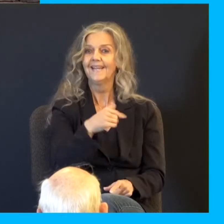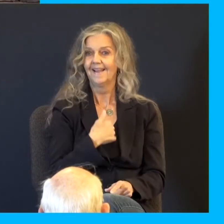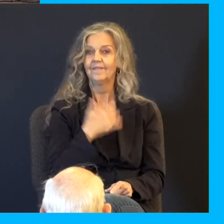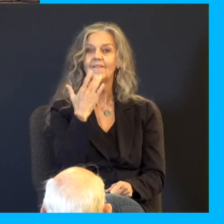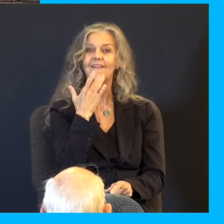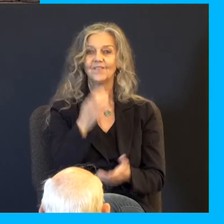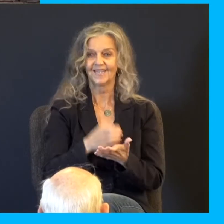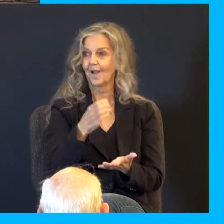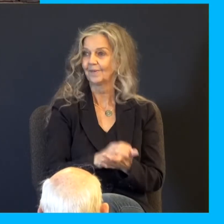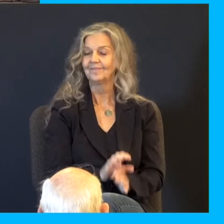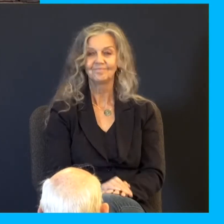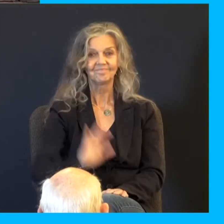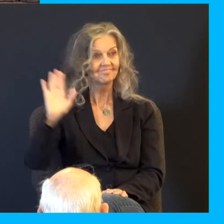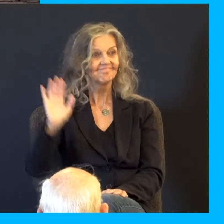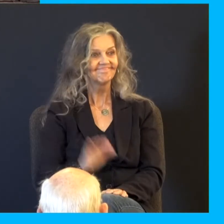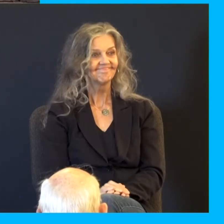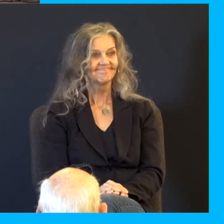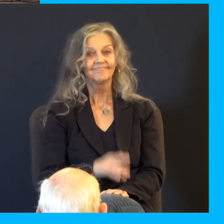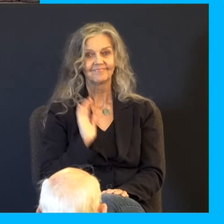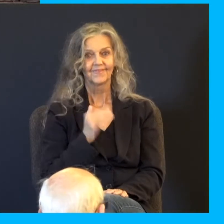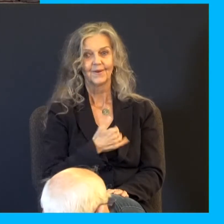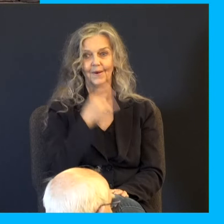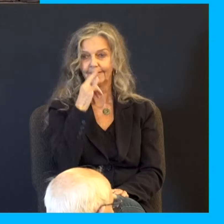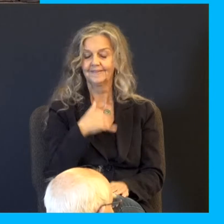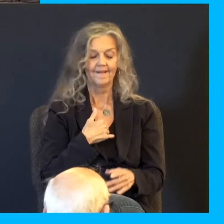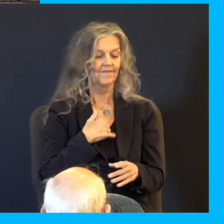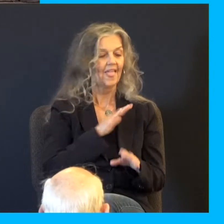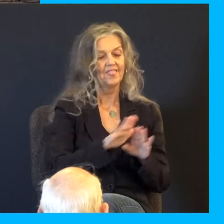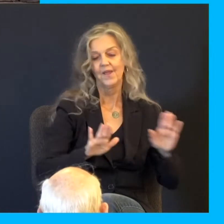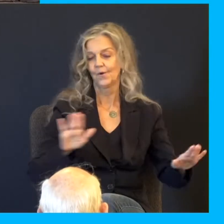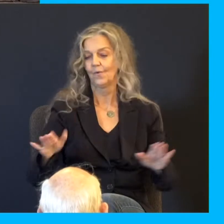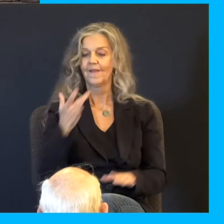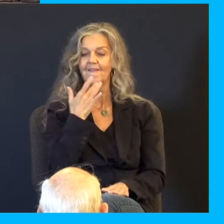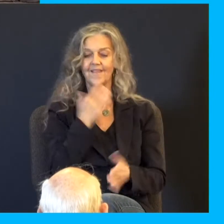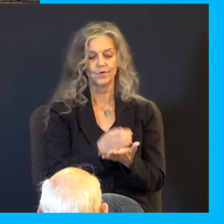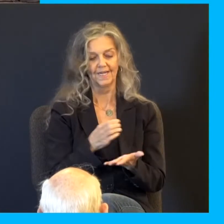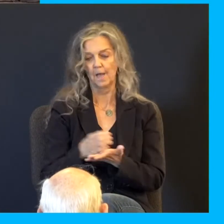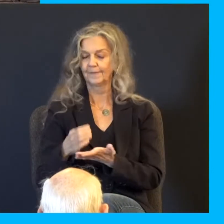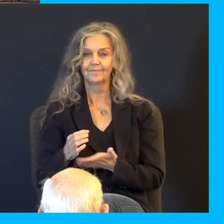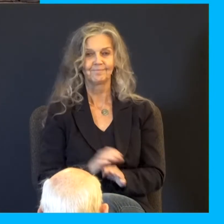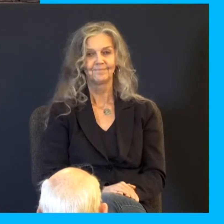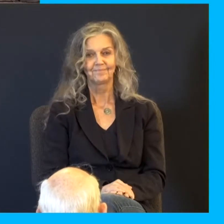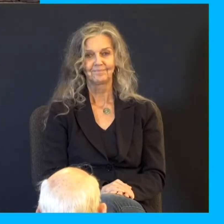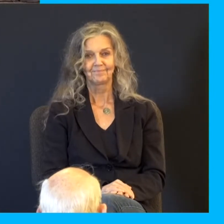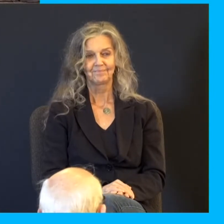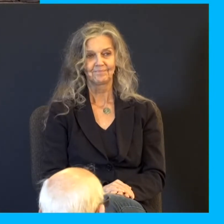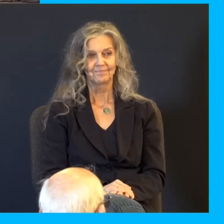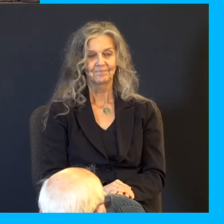Like, hey, that's my cup. No? In our house with all our kids, they each have a letter, we each have a different letter on it, because we give them each different names. And, you I've had different water cups, and some